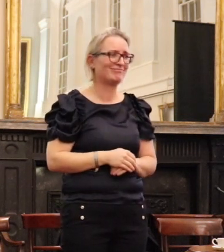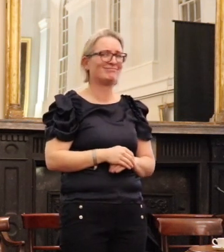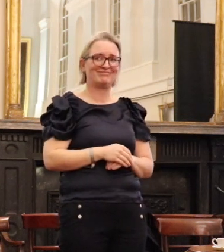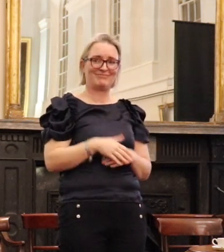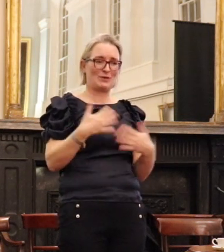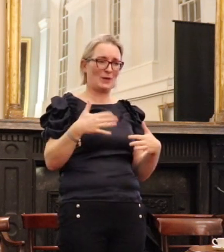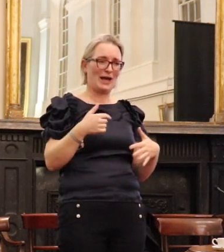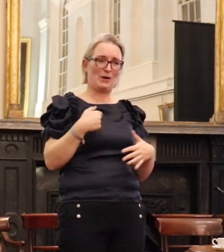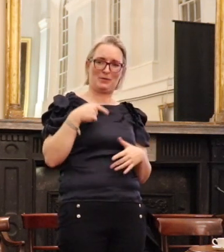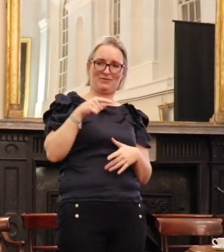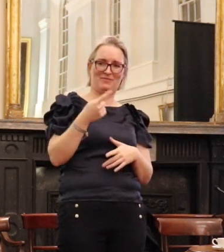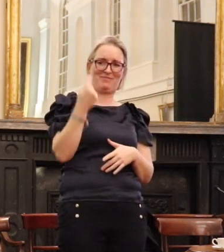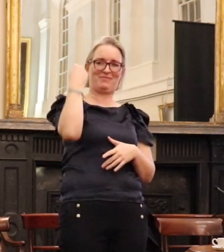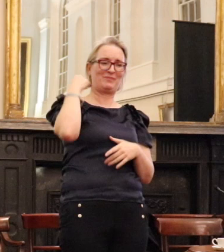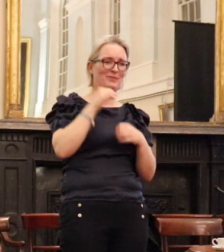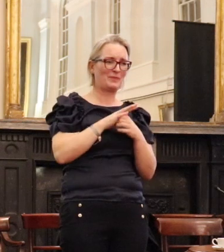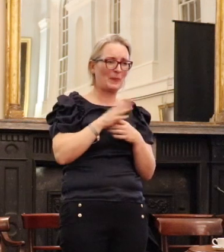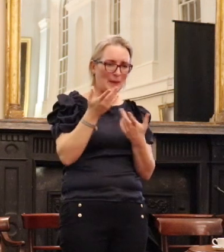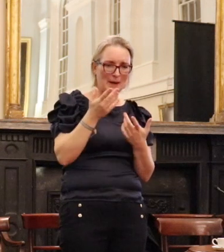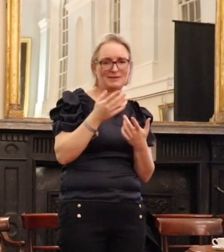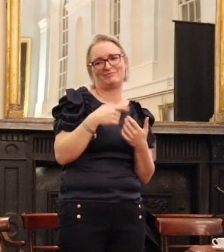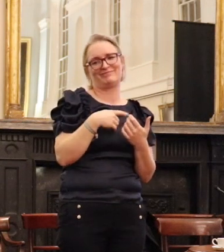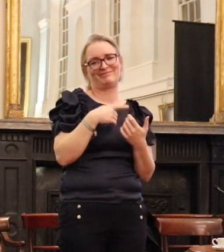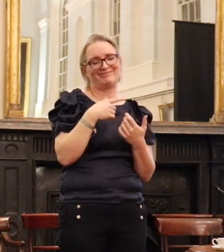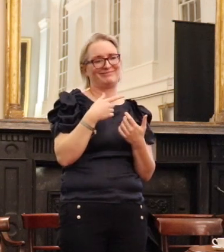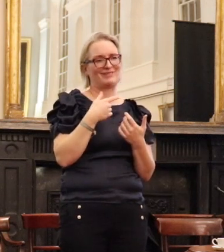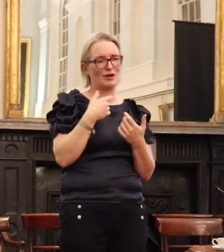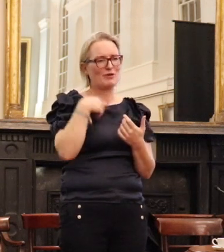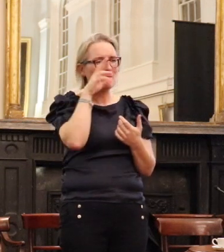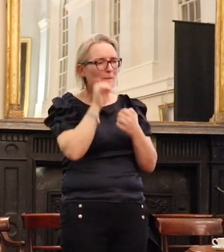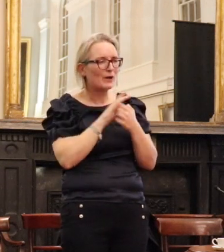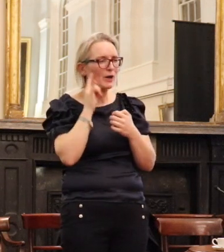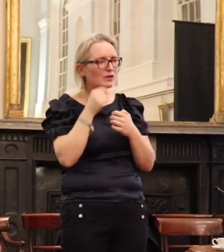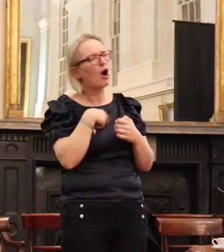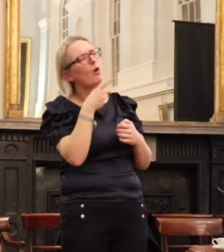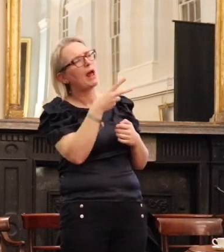That fantastic evidence. Remember most of the telegraphs telling you, we have that phone to invite Christmas.